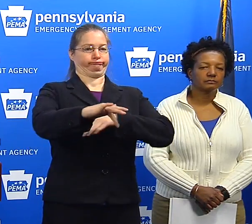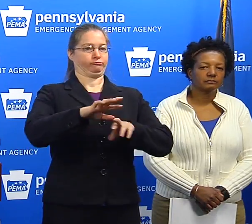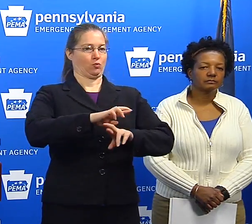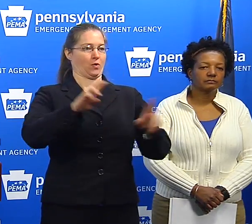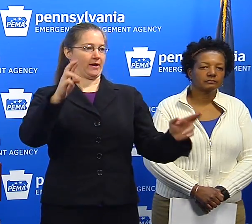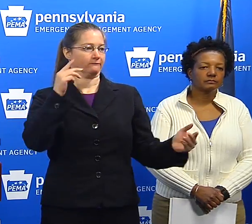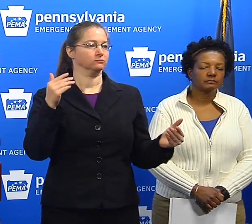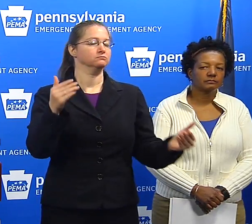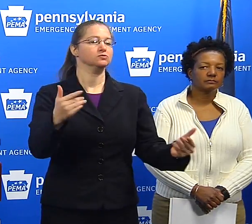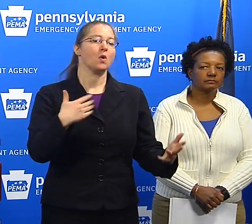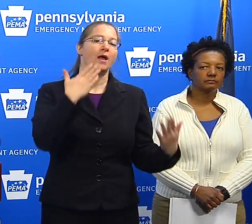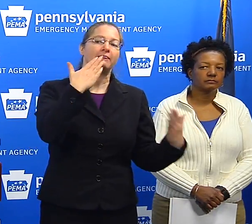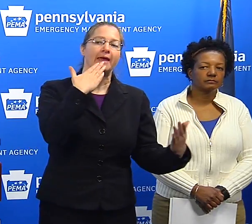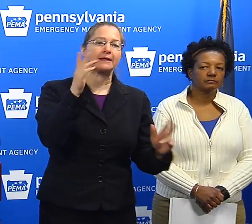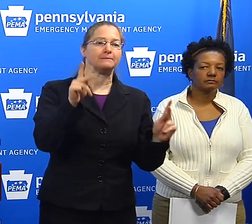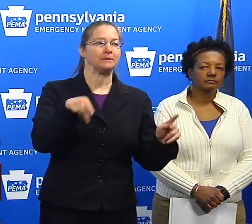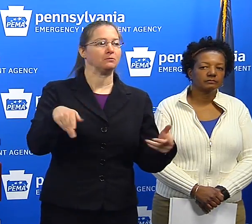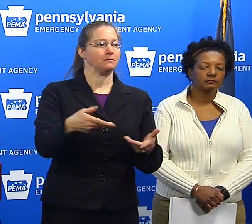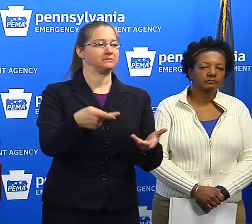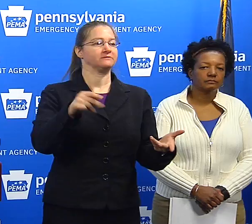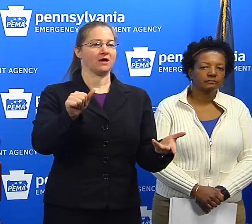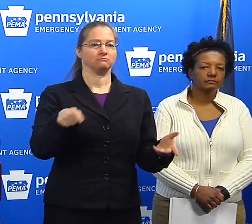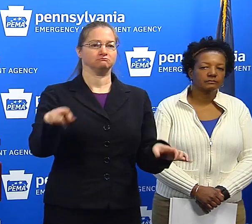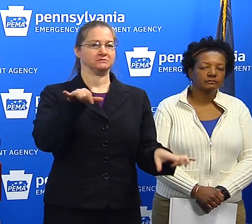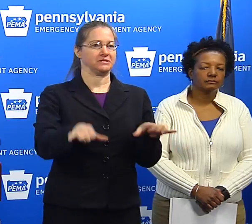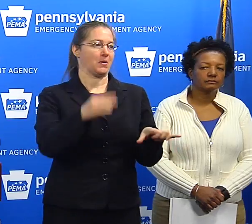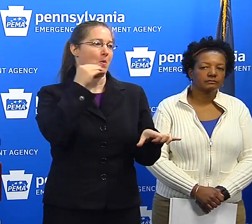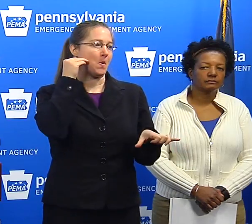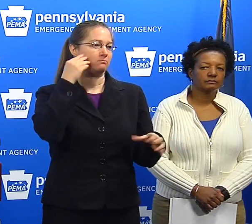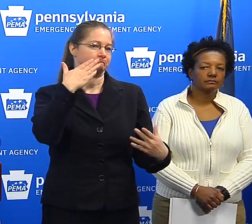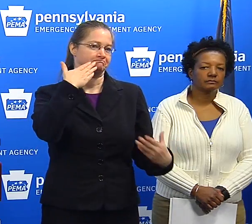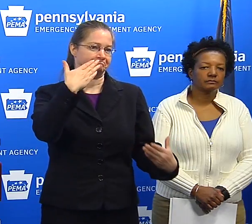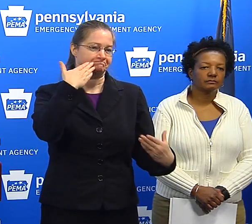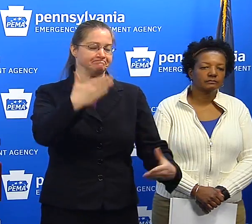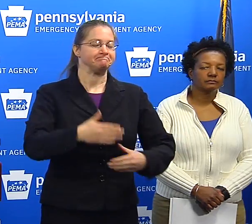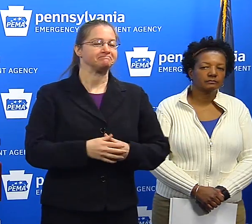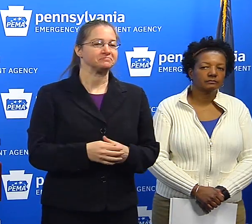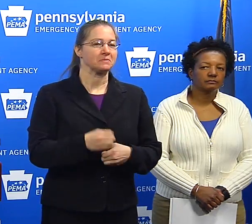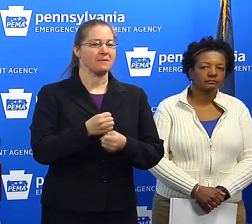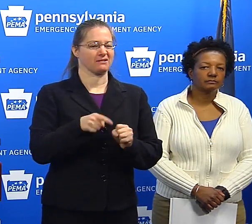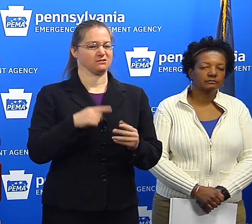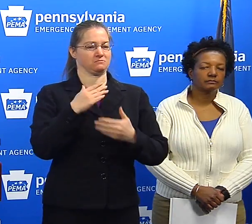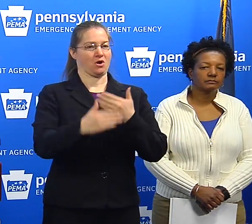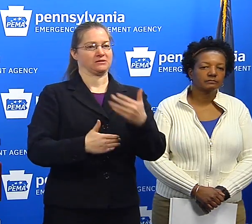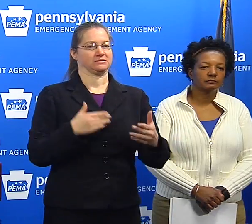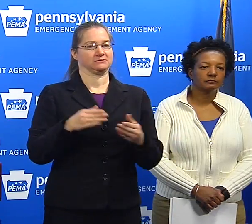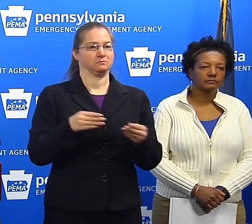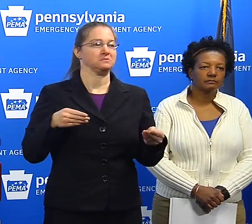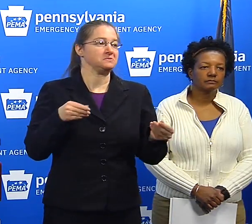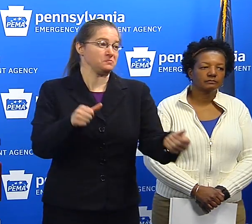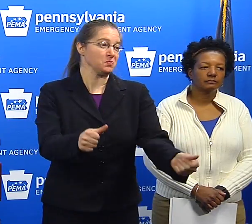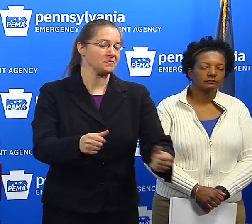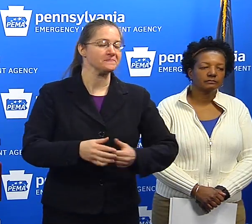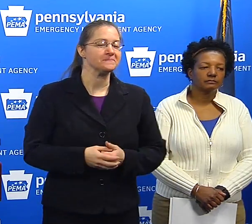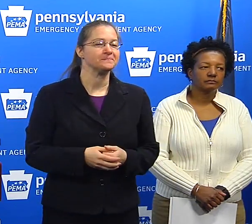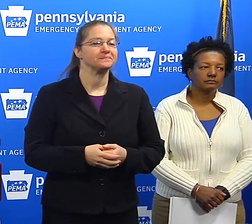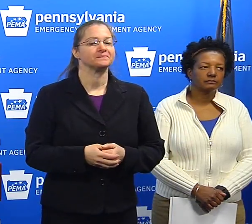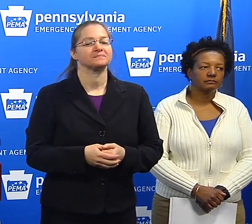want to thank the people of Pennsylvania for doing what they did and for making this process go as smoothly as it did. So,